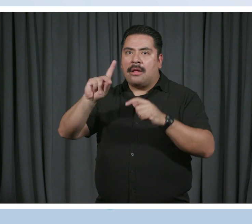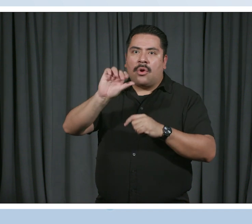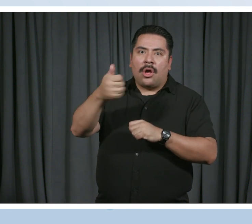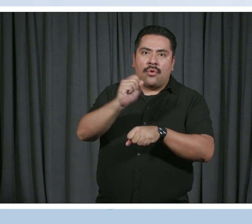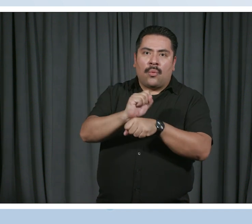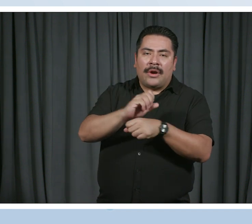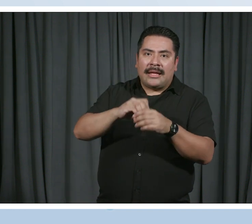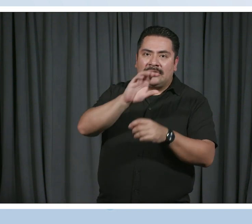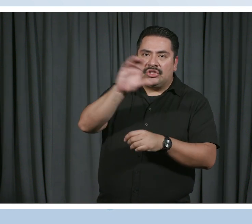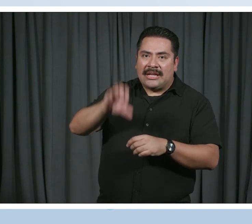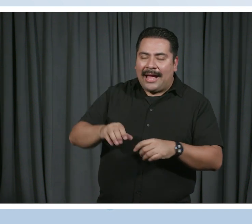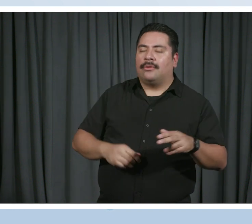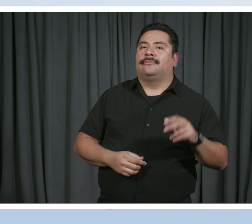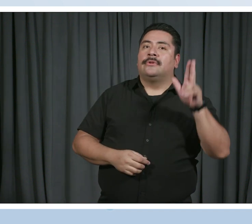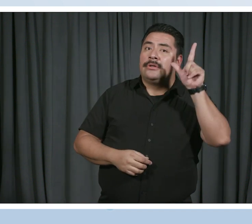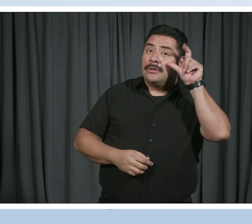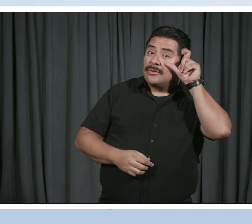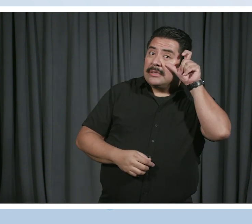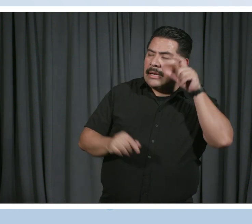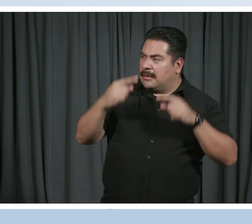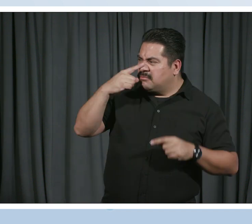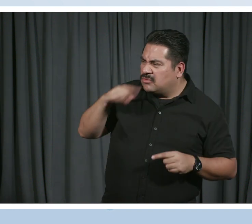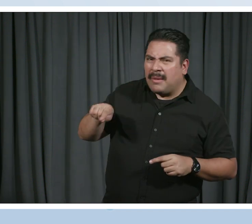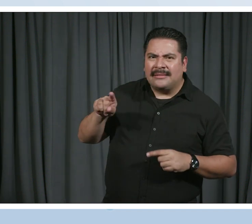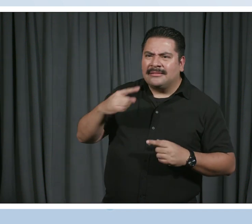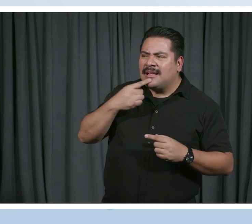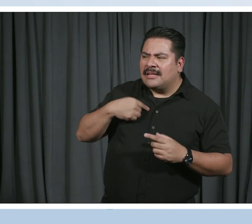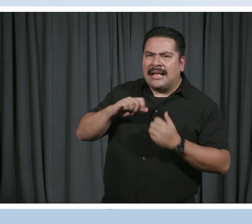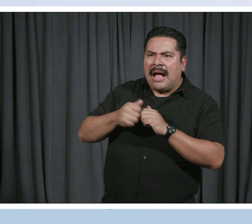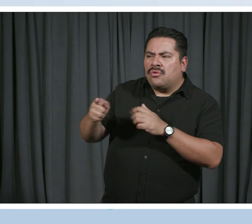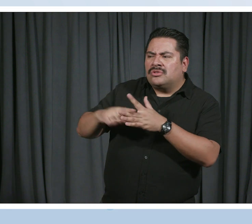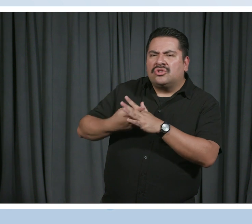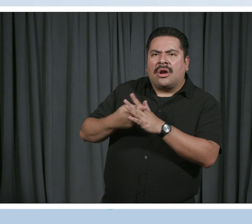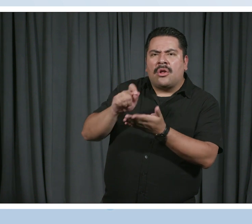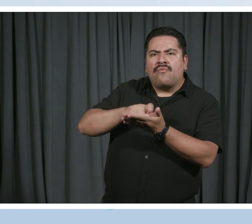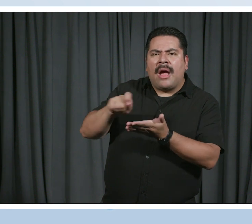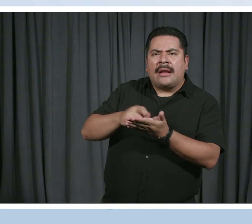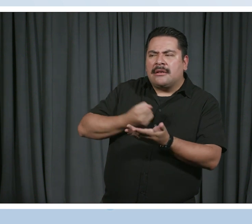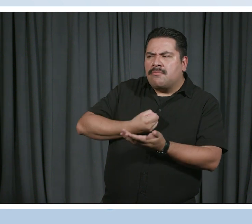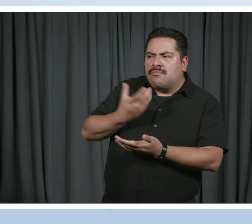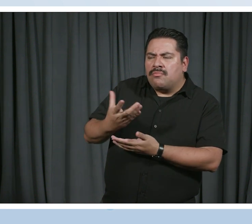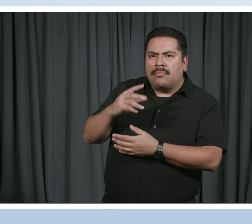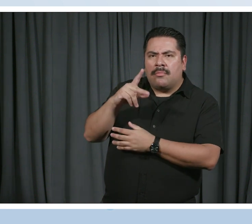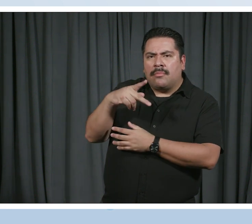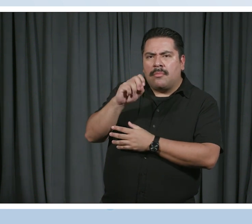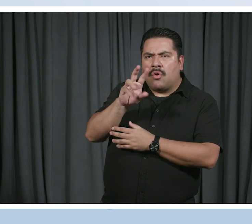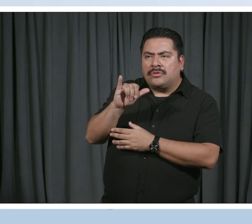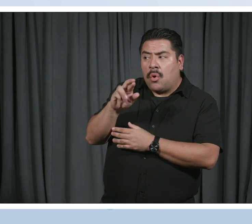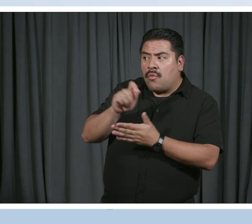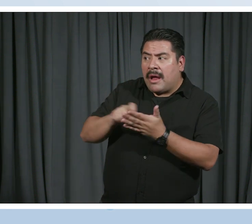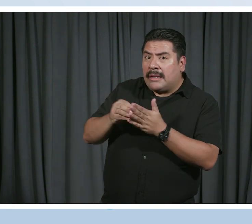Chicago. So to get us started, can you talk to us a little bit about how you started writing poetry or writing in general?